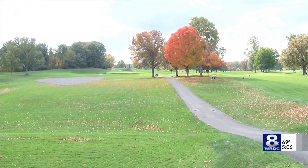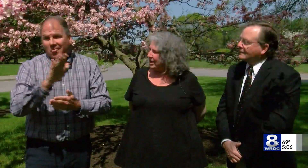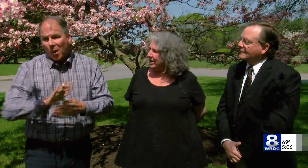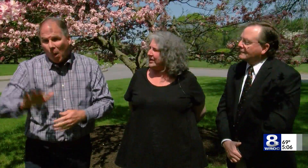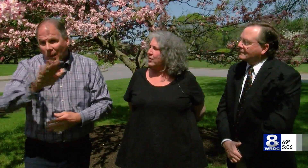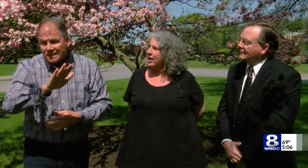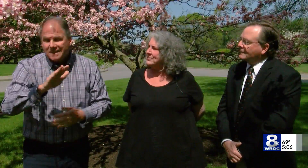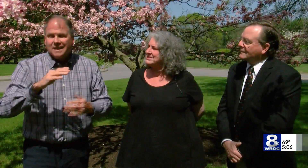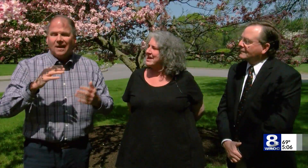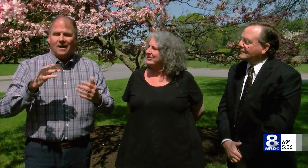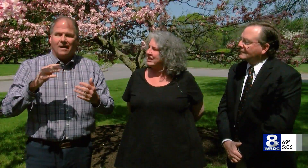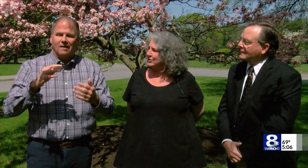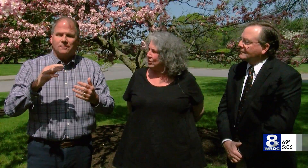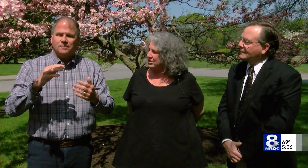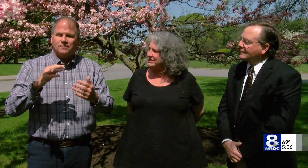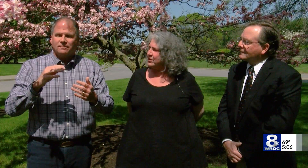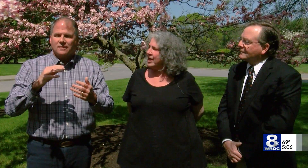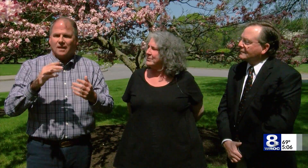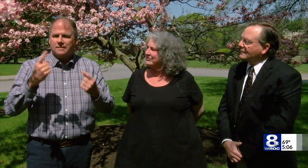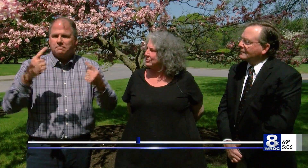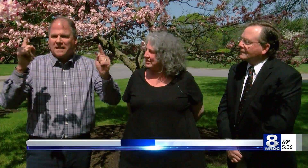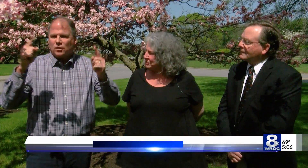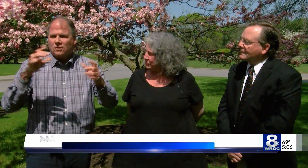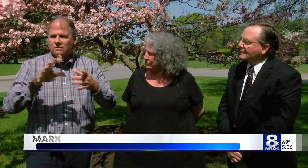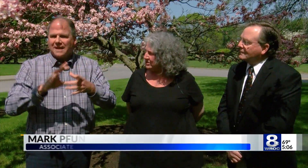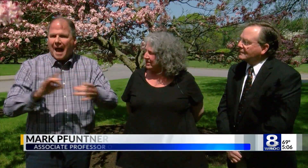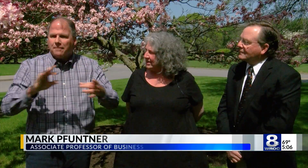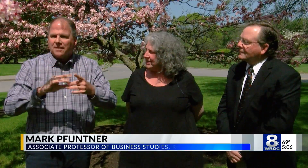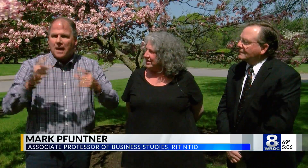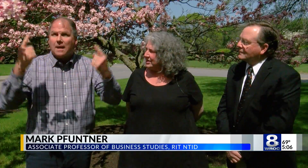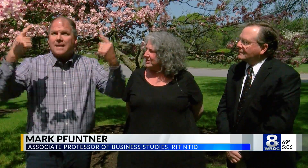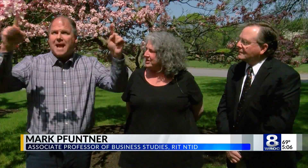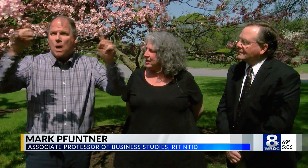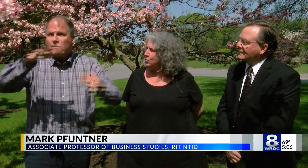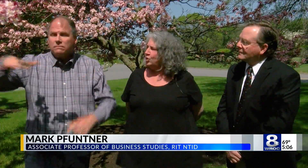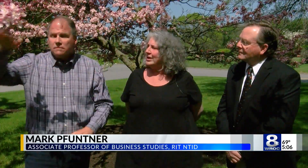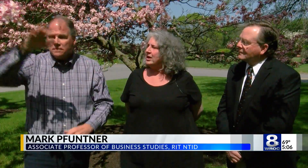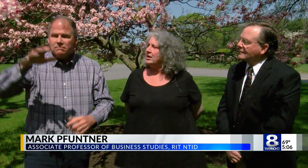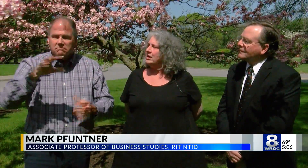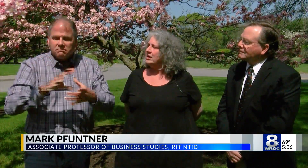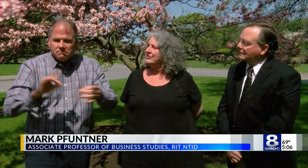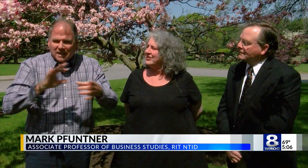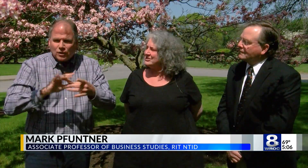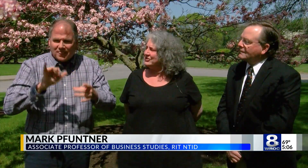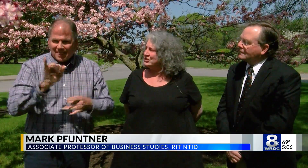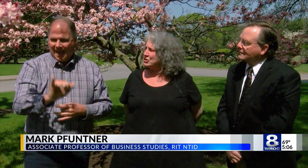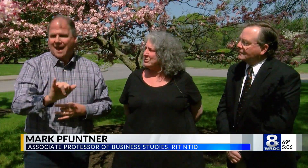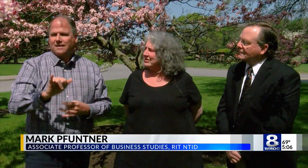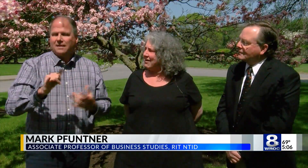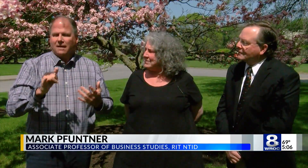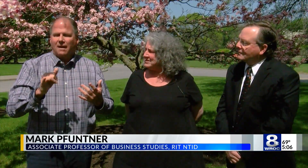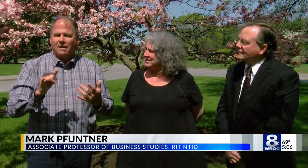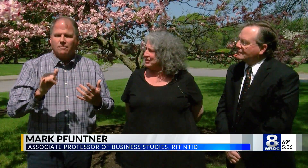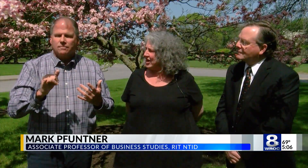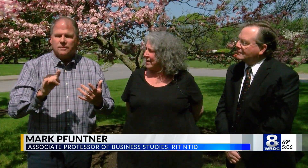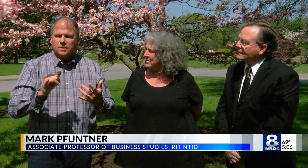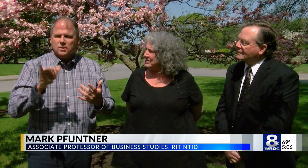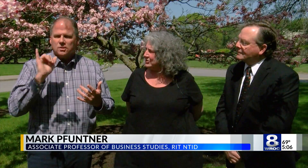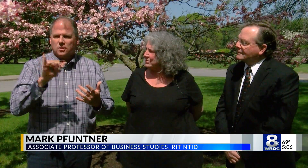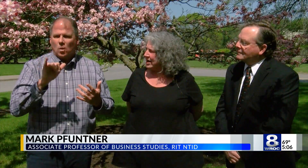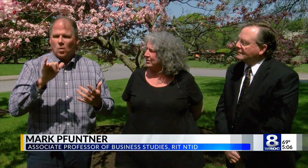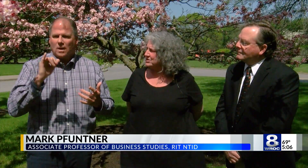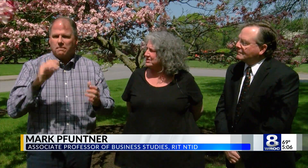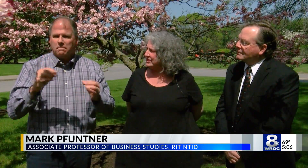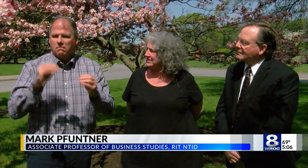all week. They will help us navigate the course. They will help an information boost. They will effectively interpret the comments that are